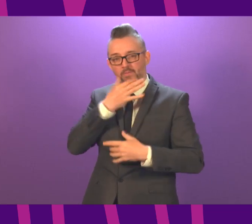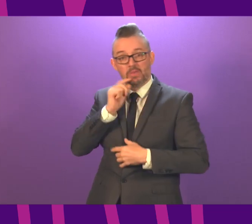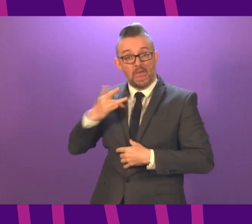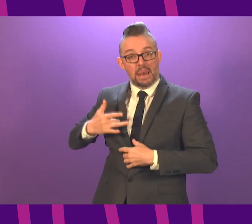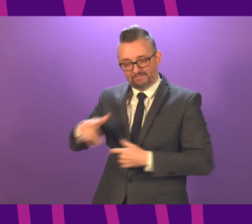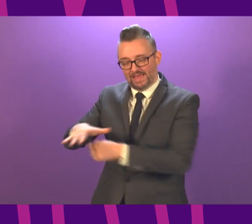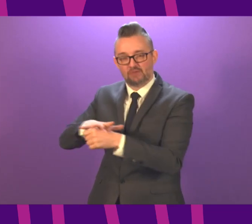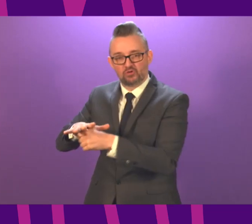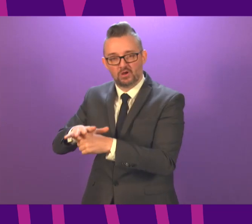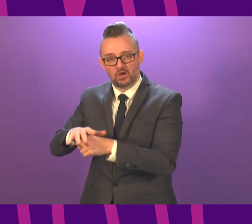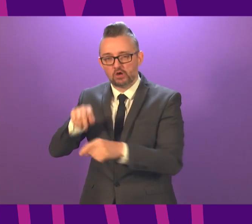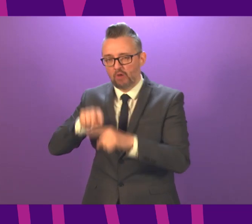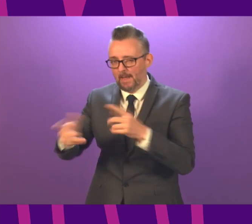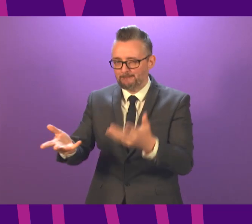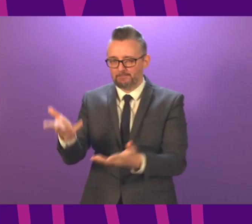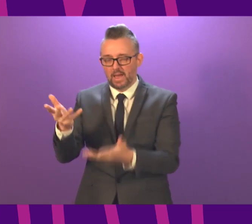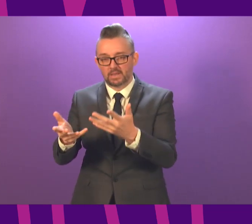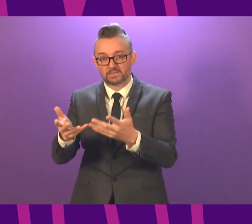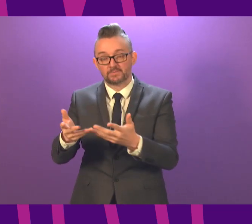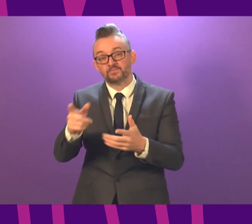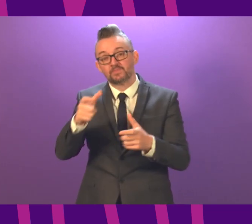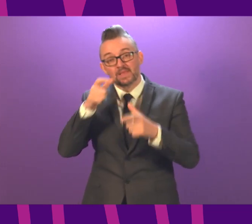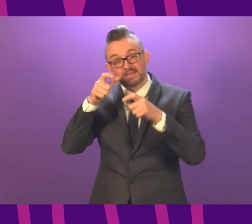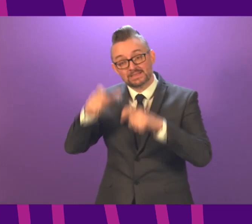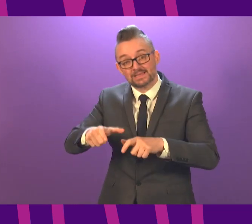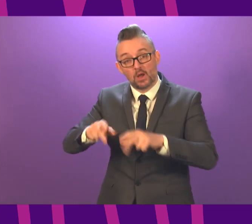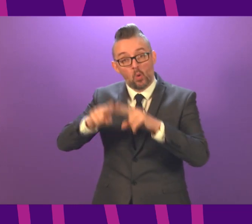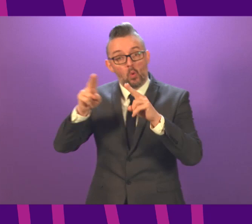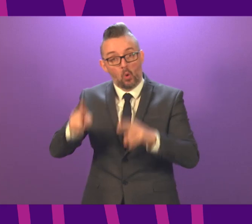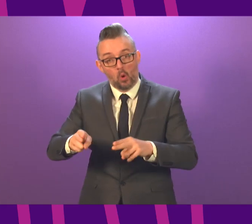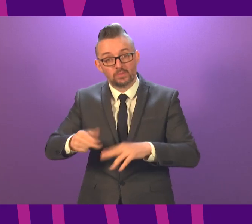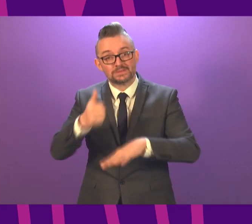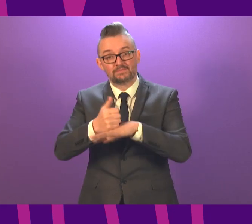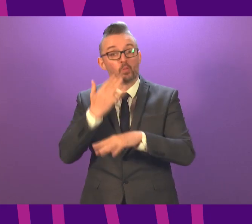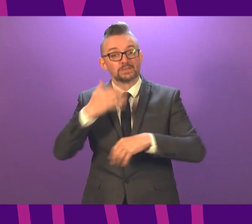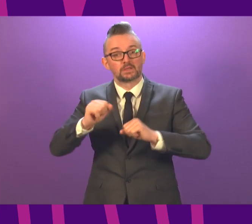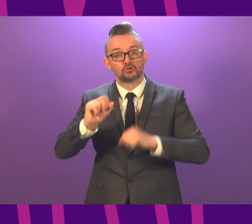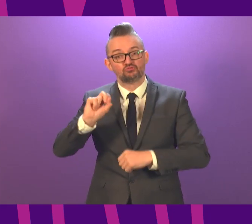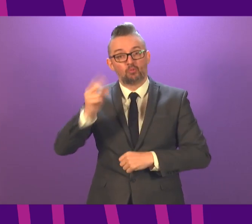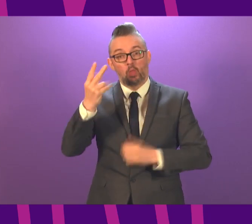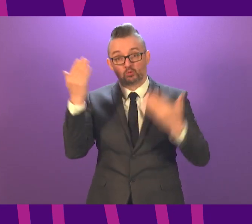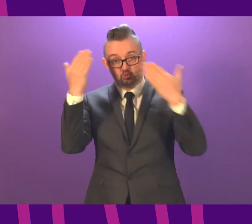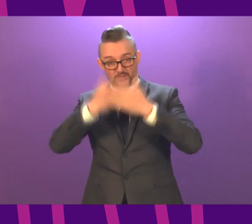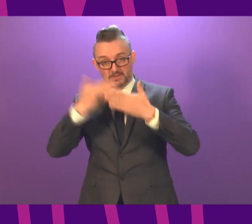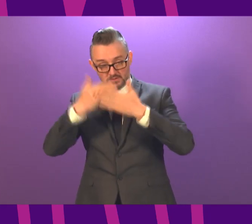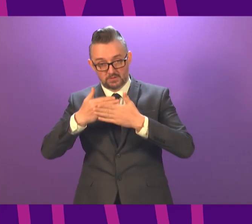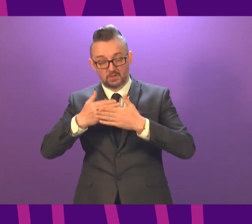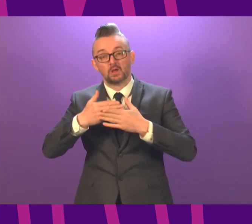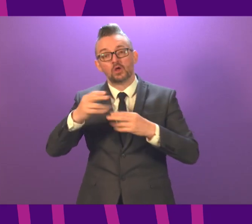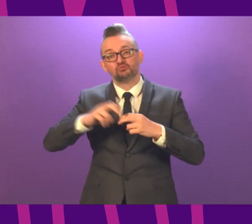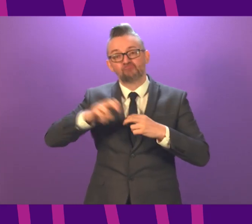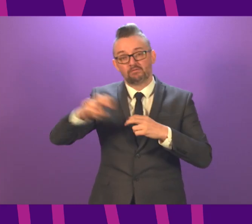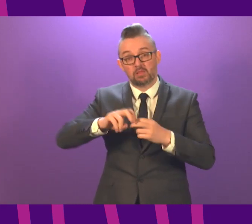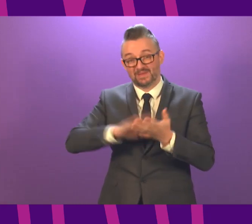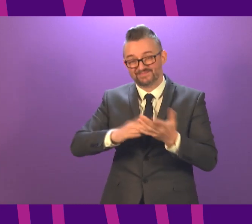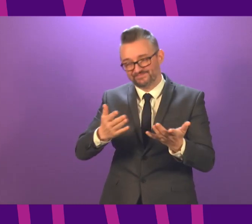So we are trying to get that balance as right as possible. The stay at home regulations will come into force from midnight and like the travel regulations, they have exceptions